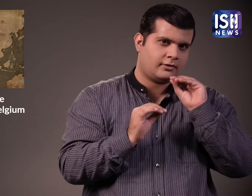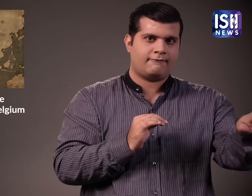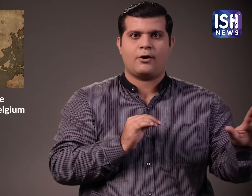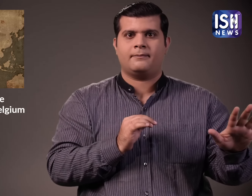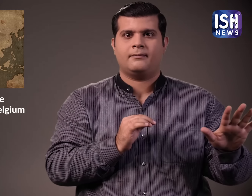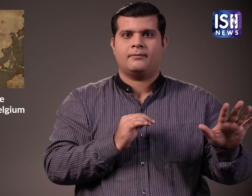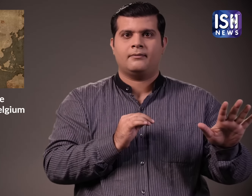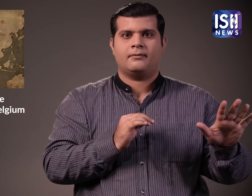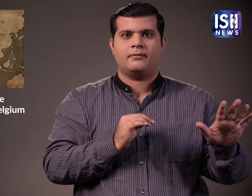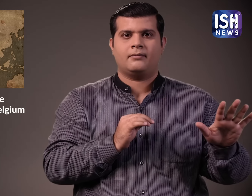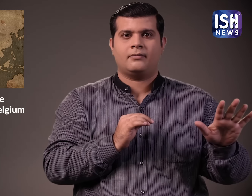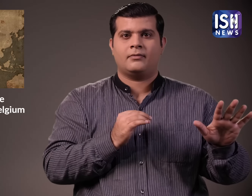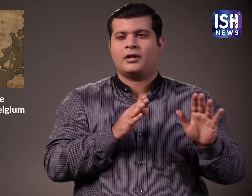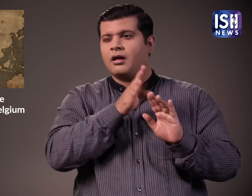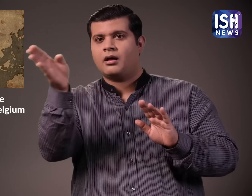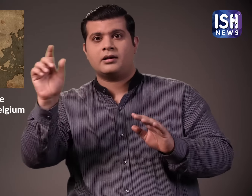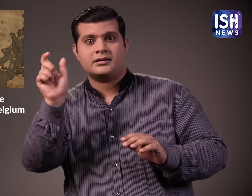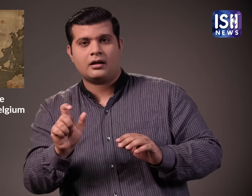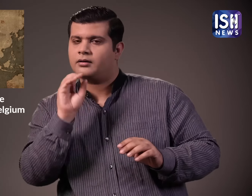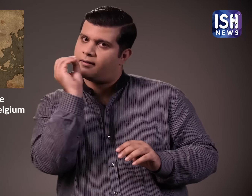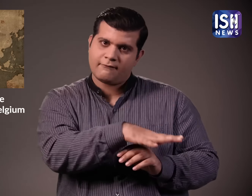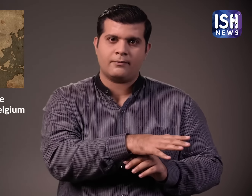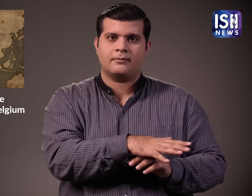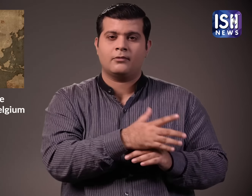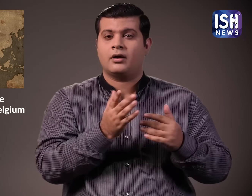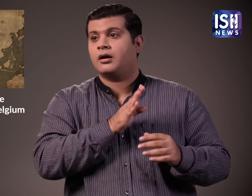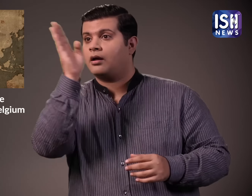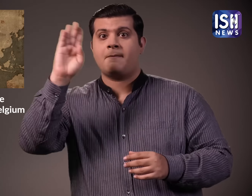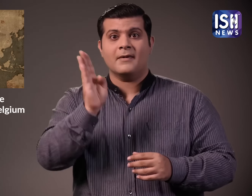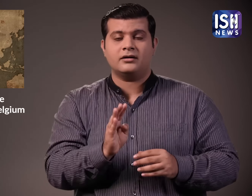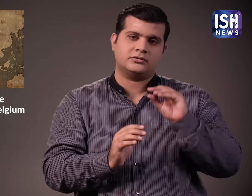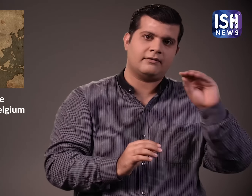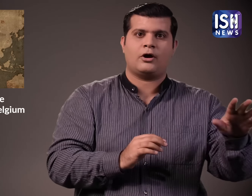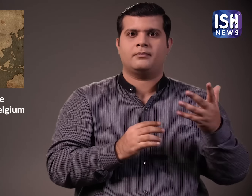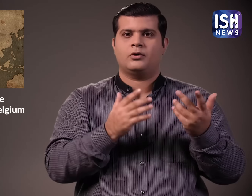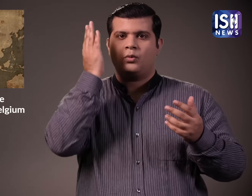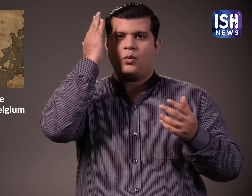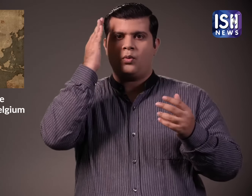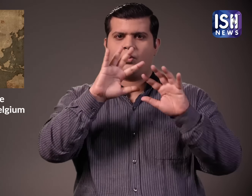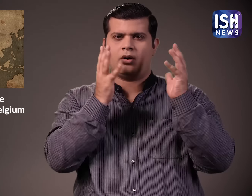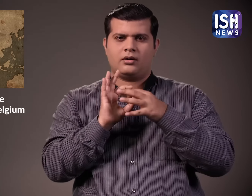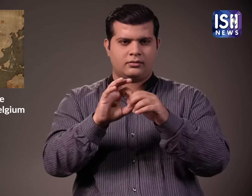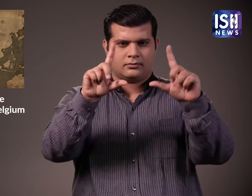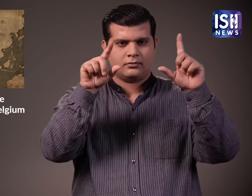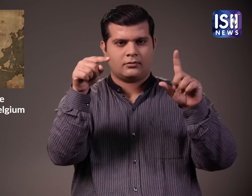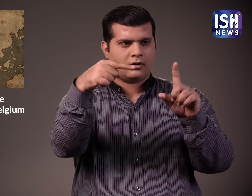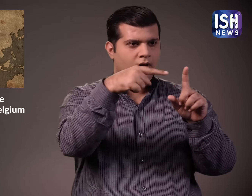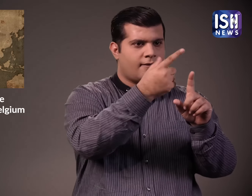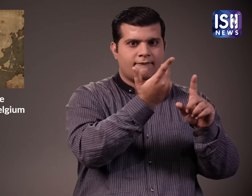living in Belgium and he moves to France, then the enforcement officials will be able to inform Paidhuni Police. Wherever he goes in the world,